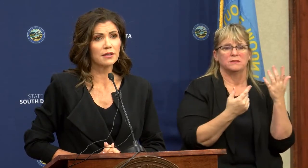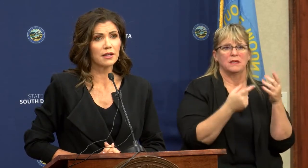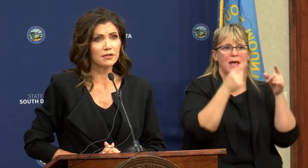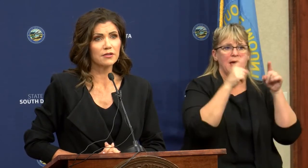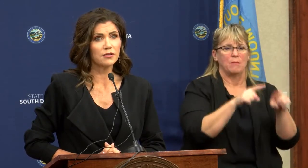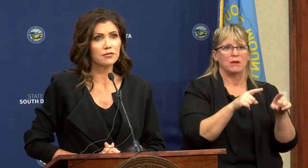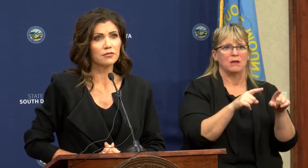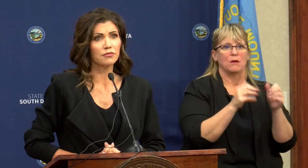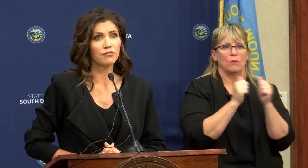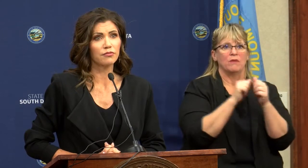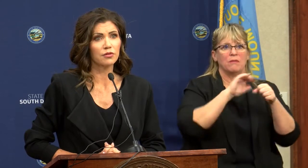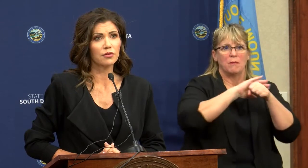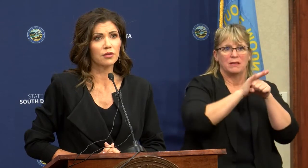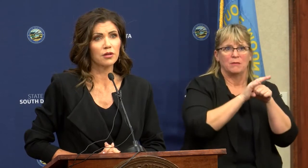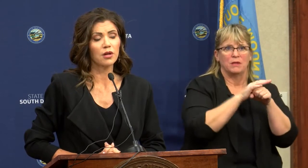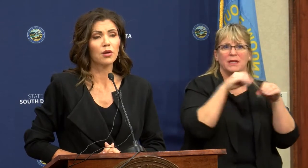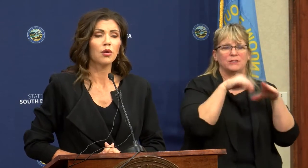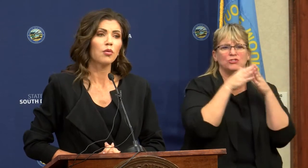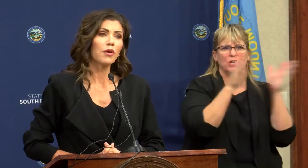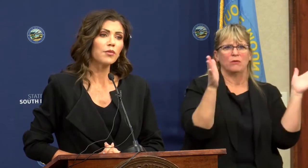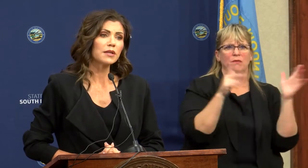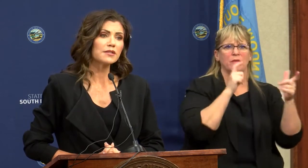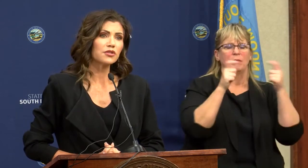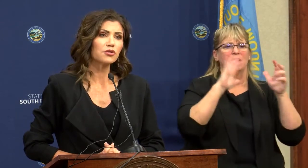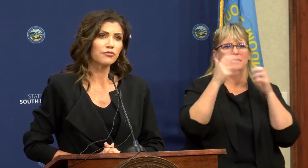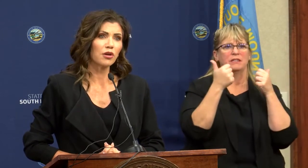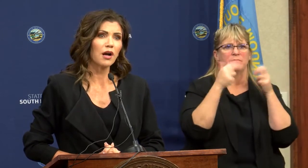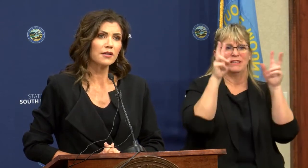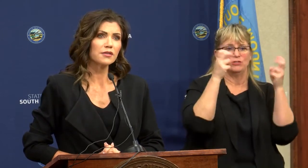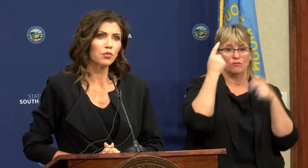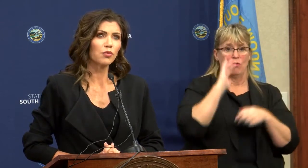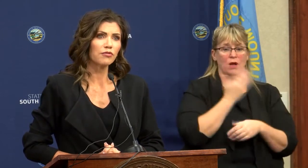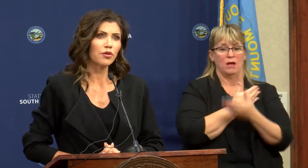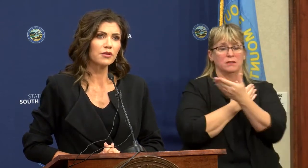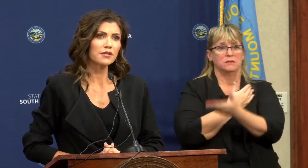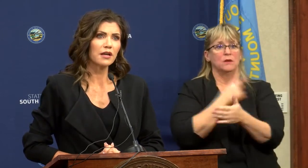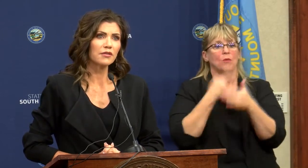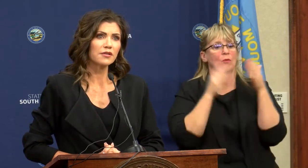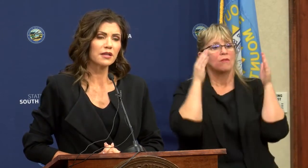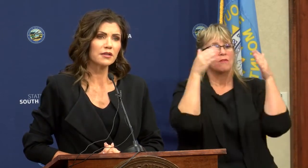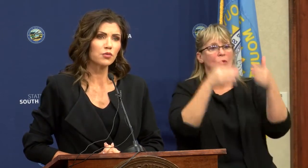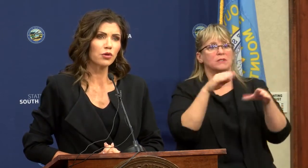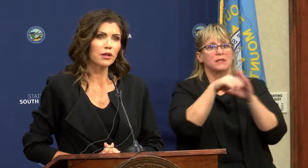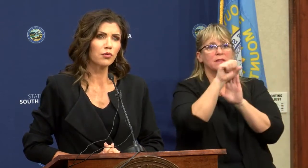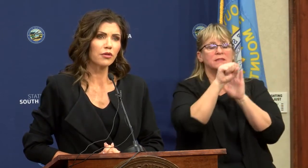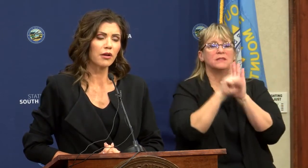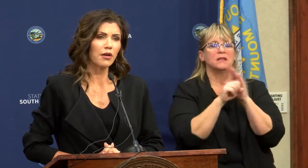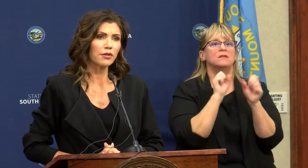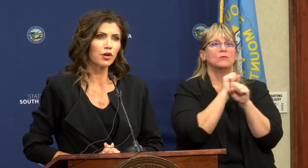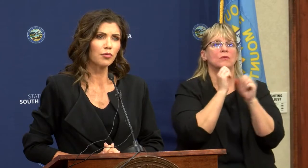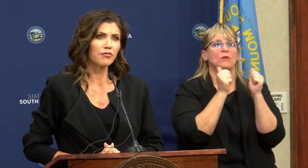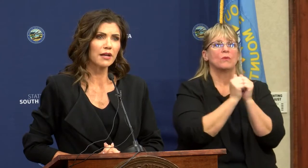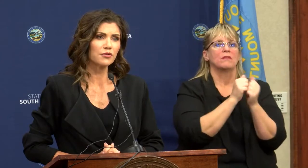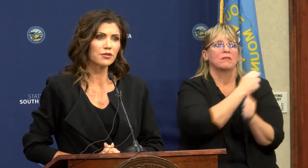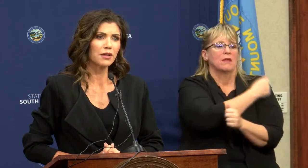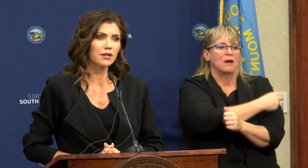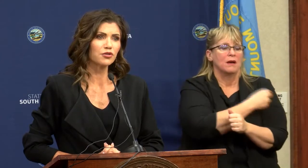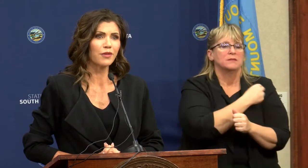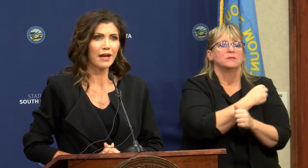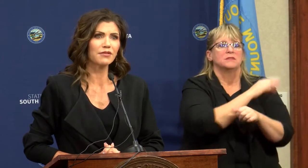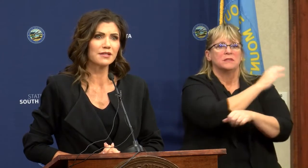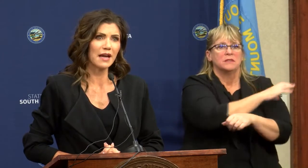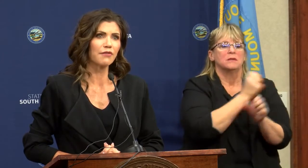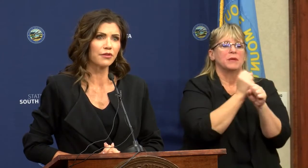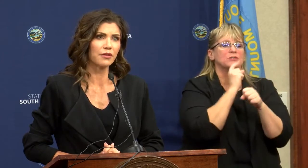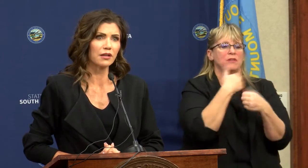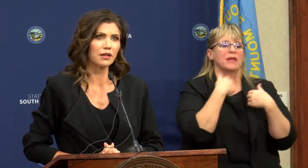and the rising cases? Well, the biggest issue for us and what we're focused on in the state is working with our health care providers and making